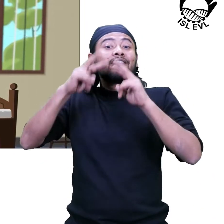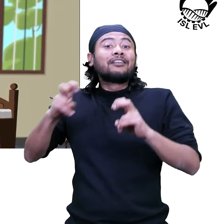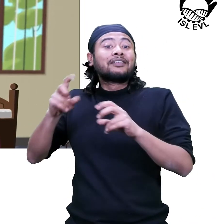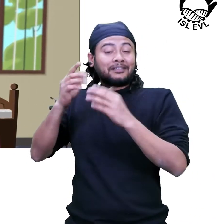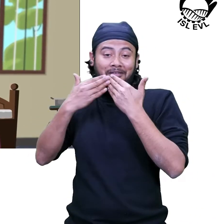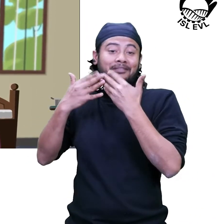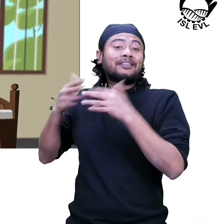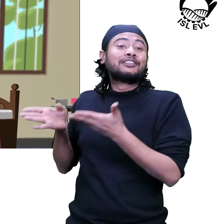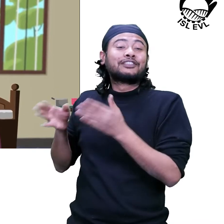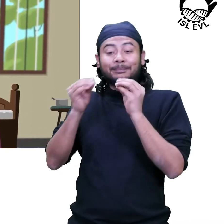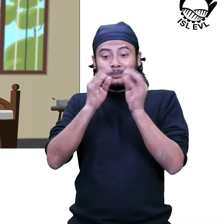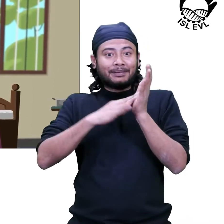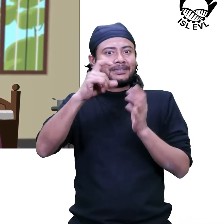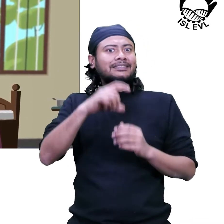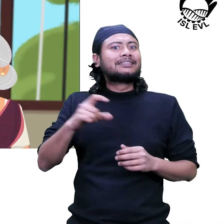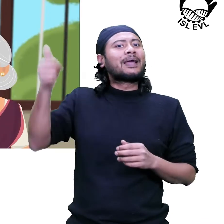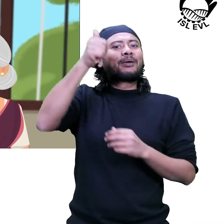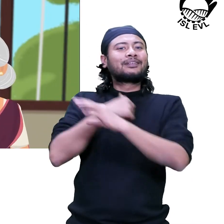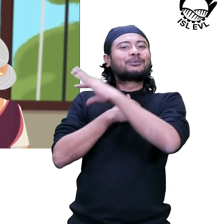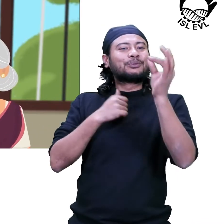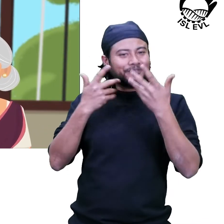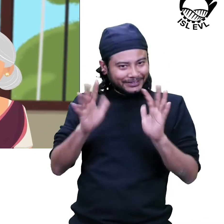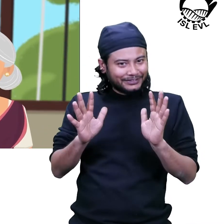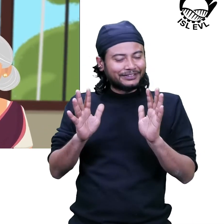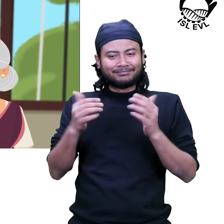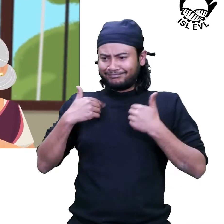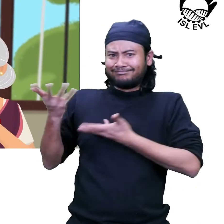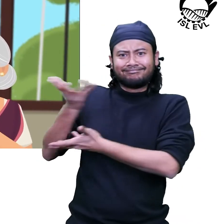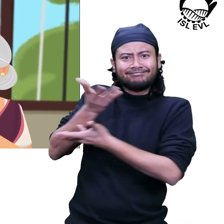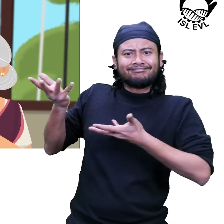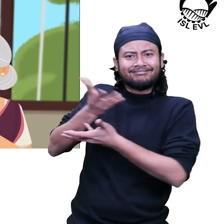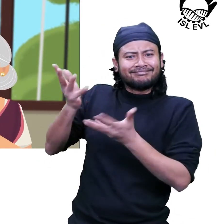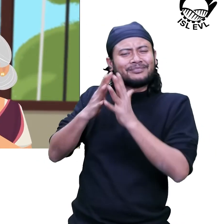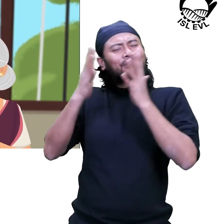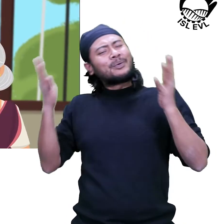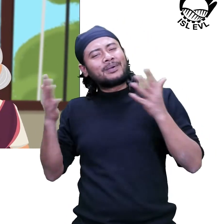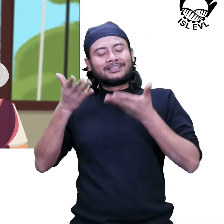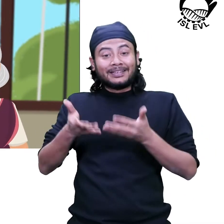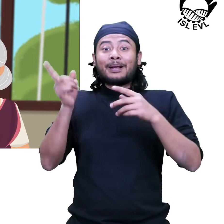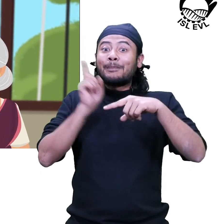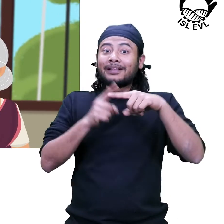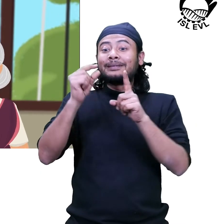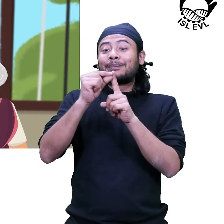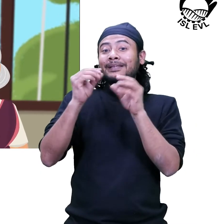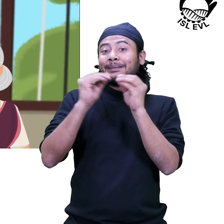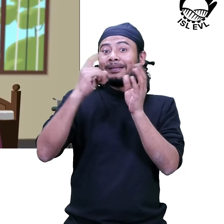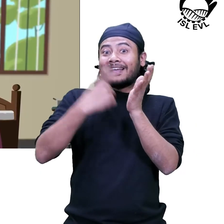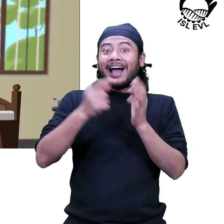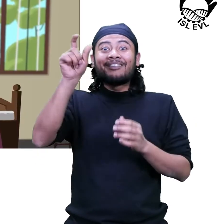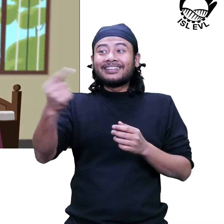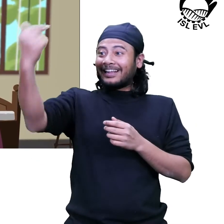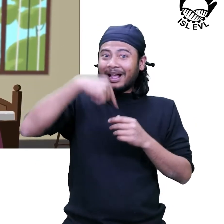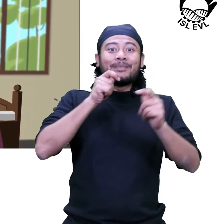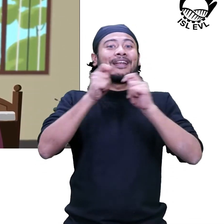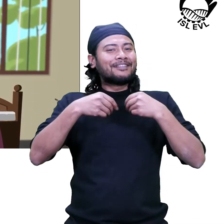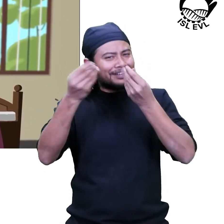we still talk a lot about these things. And do you know, I even gave an interview for PBR in our village.